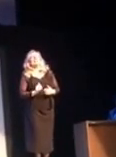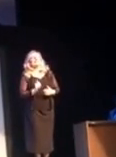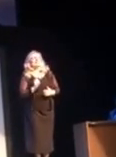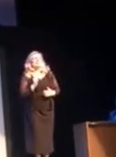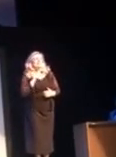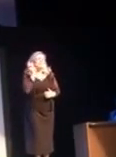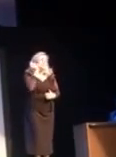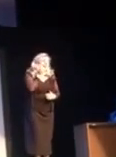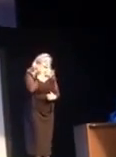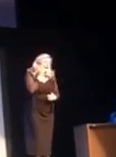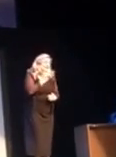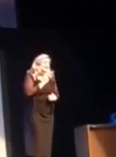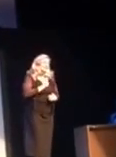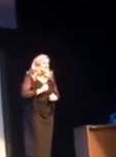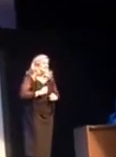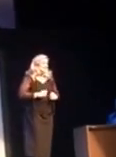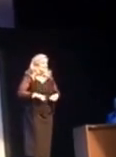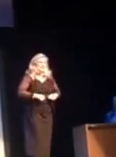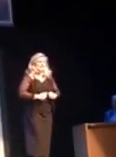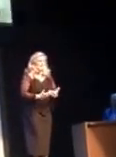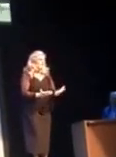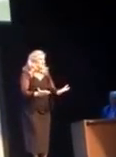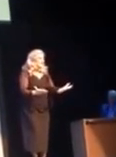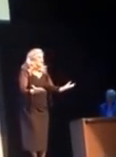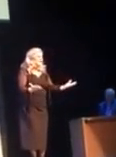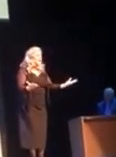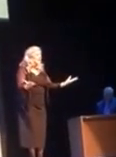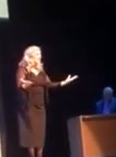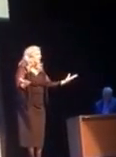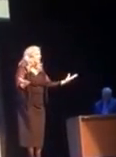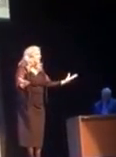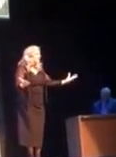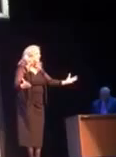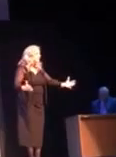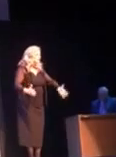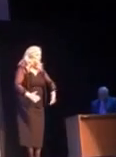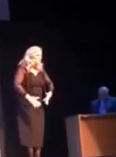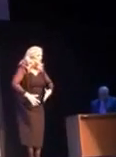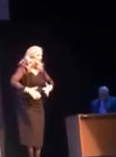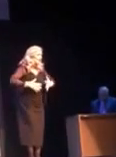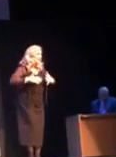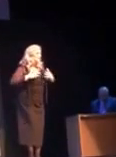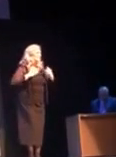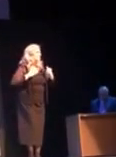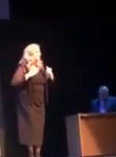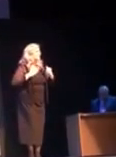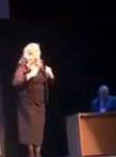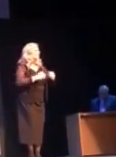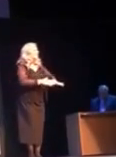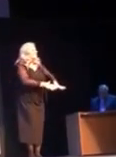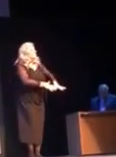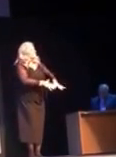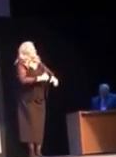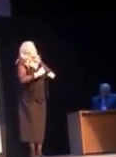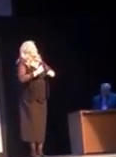The daily giving of your life